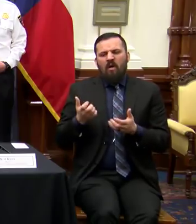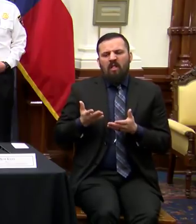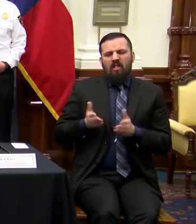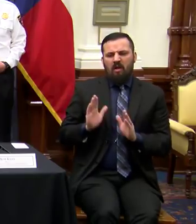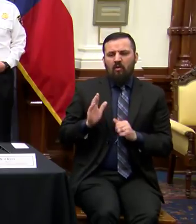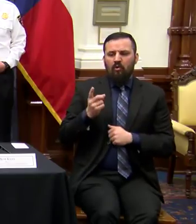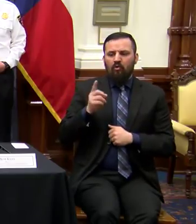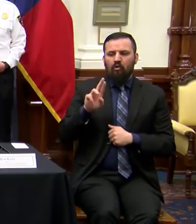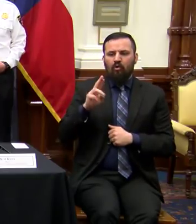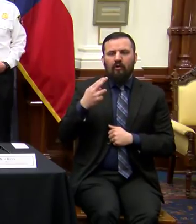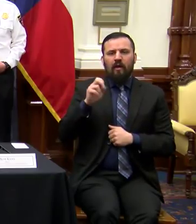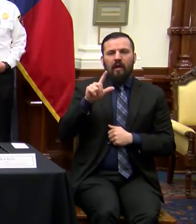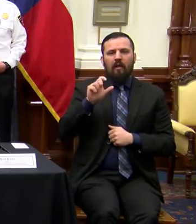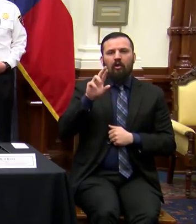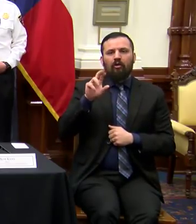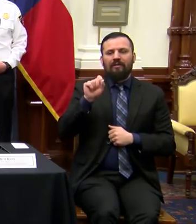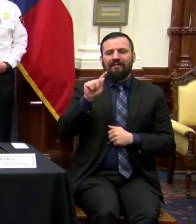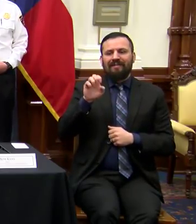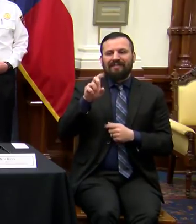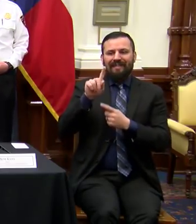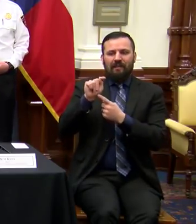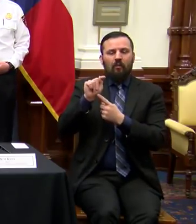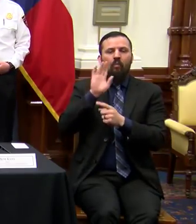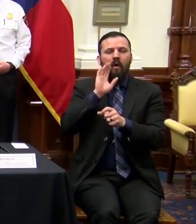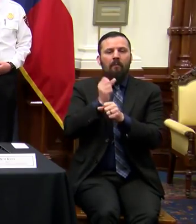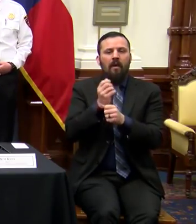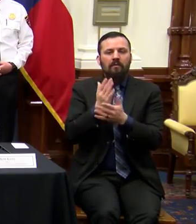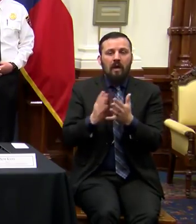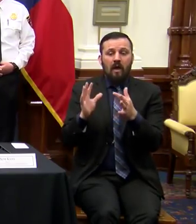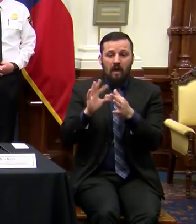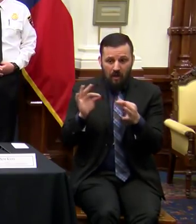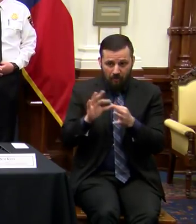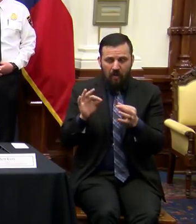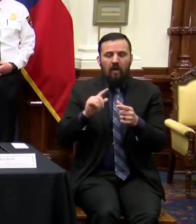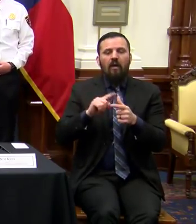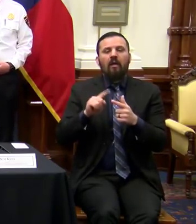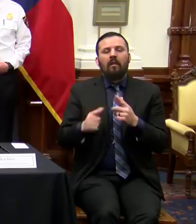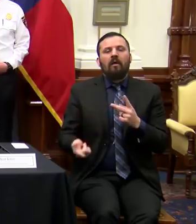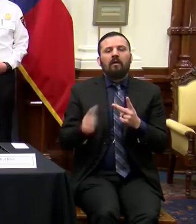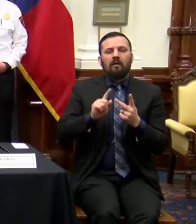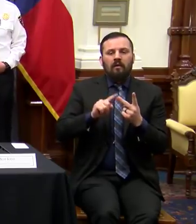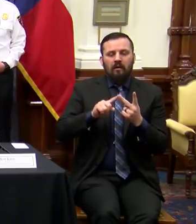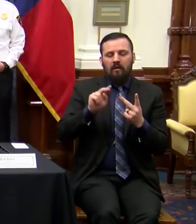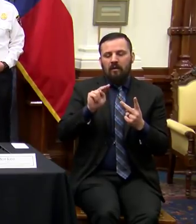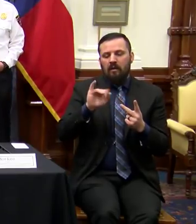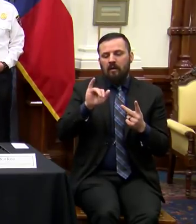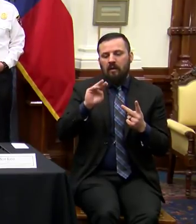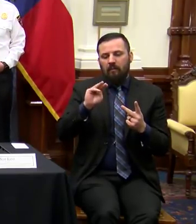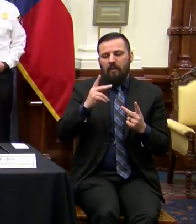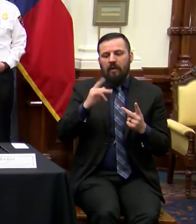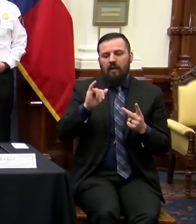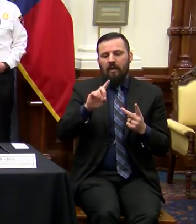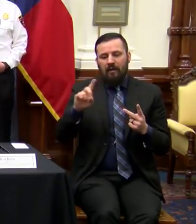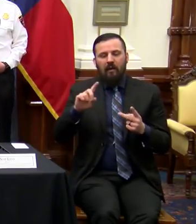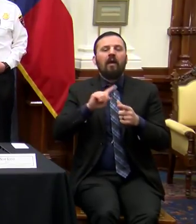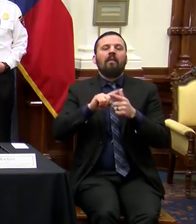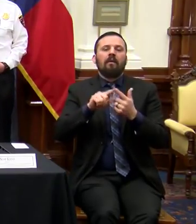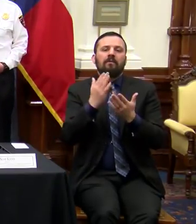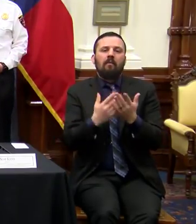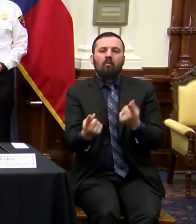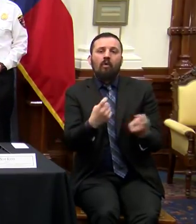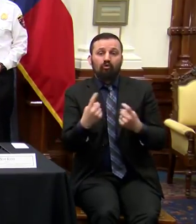opportunity for Dr. Hellerstedt to make a few comments, and then after that, NIM-KID make a few comments, and then we will take some questions.